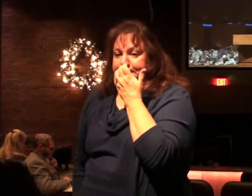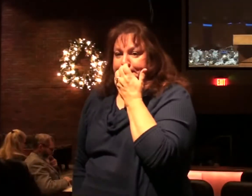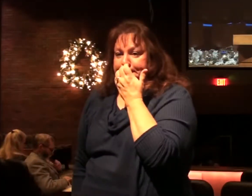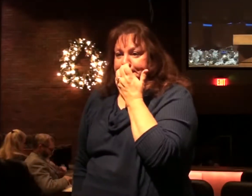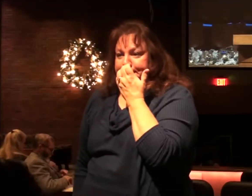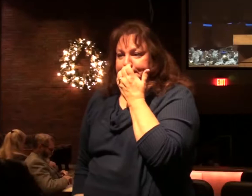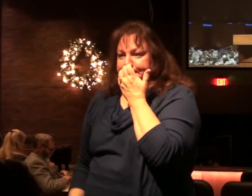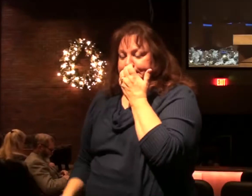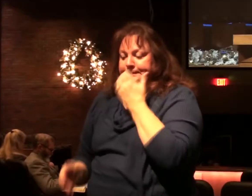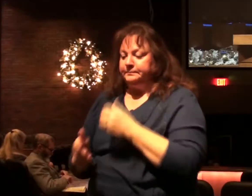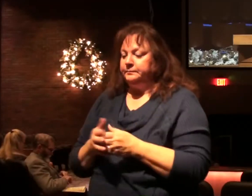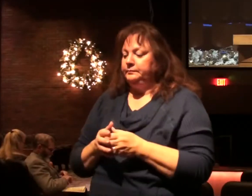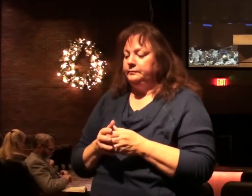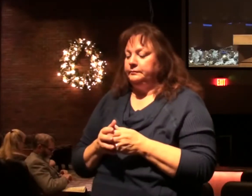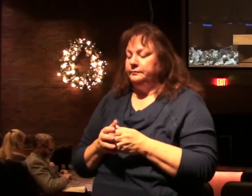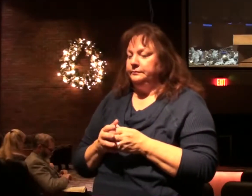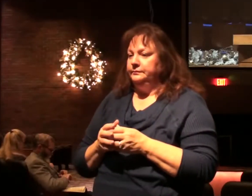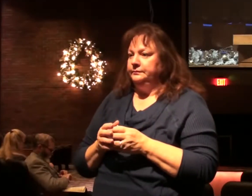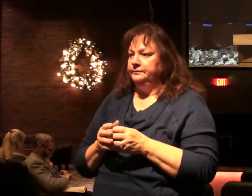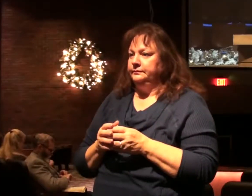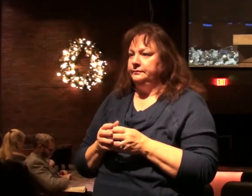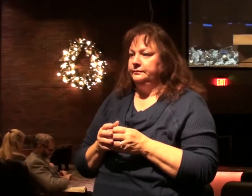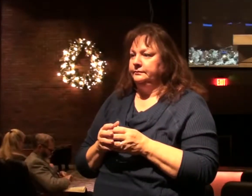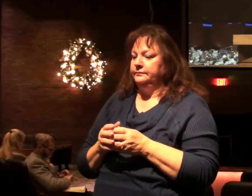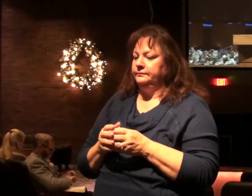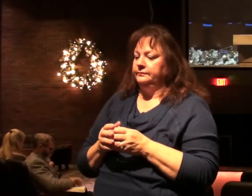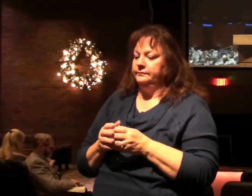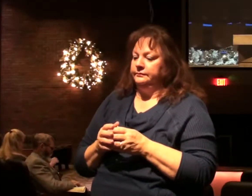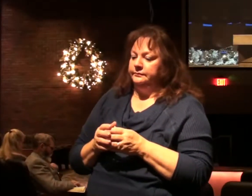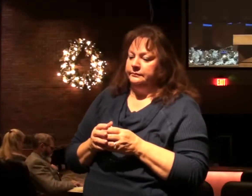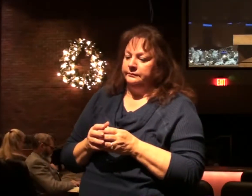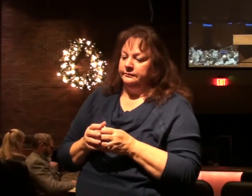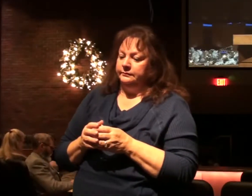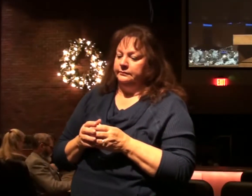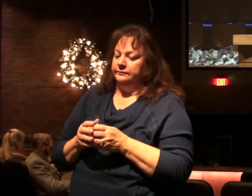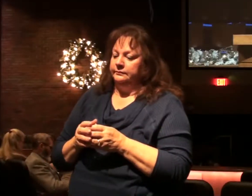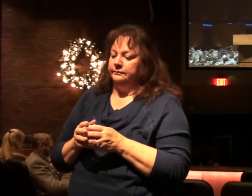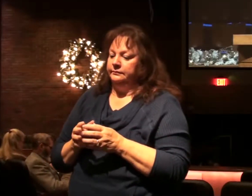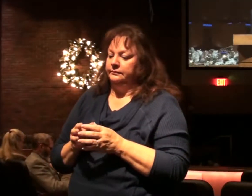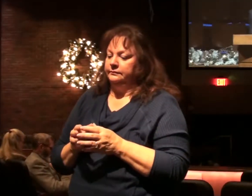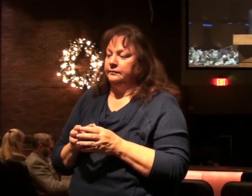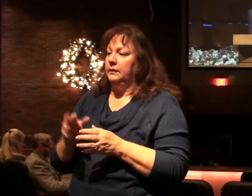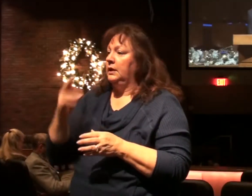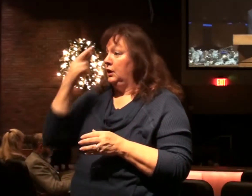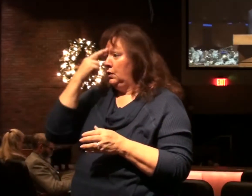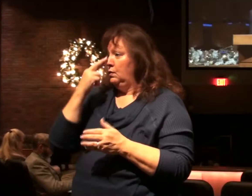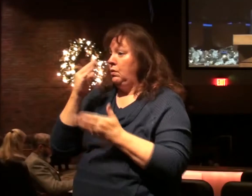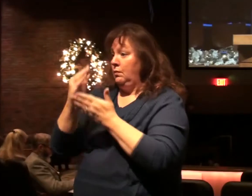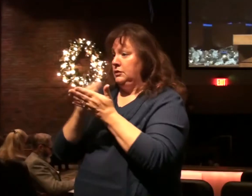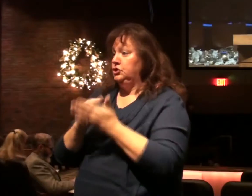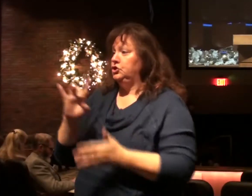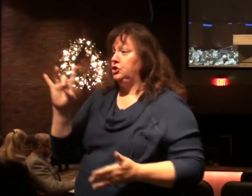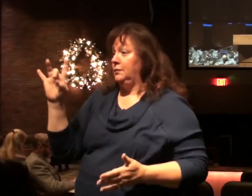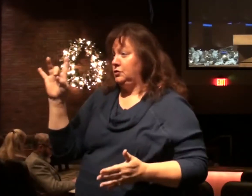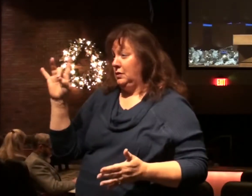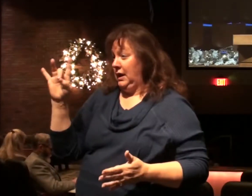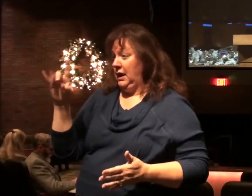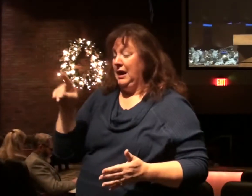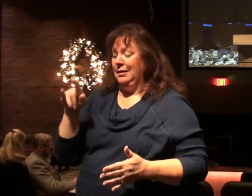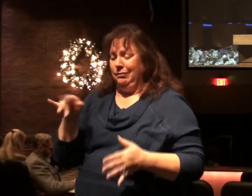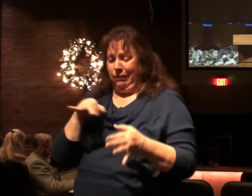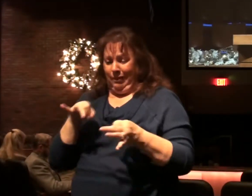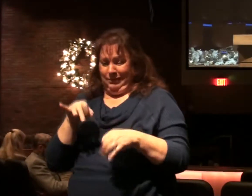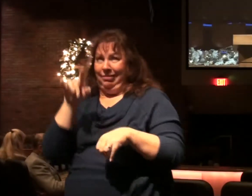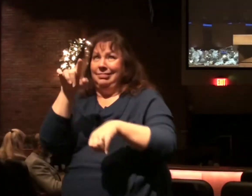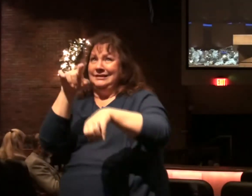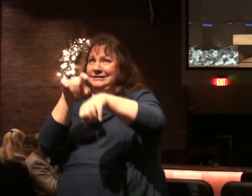I'm limiting the number of other references we use this morning, but in Romans chapter 8, Paul talks about